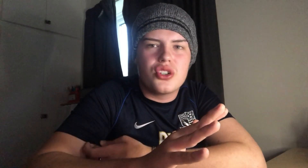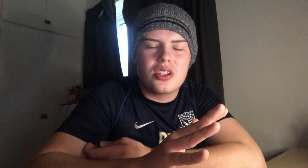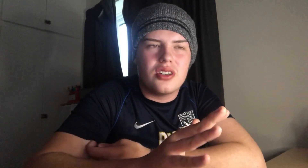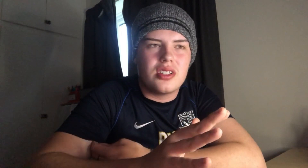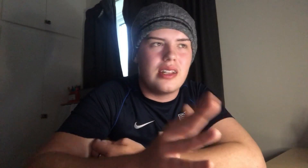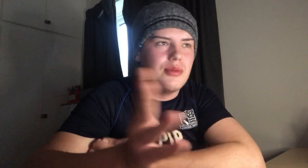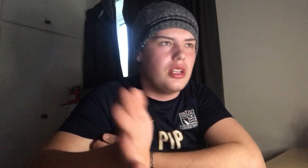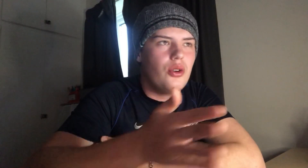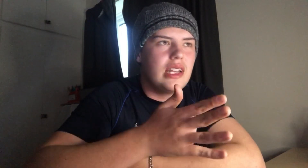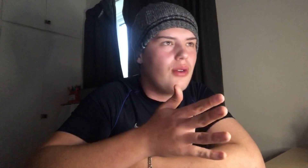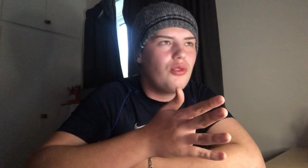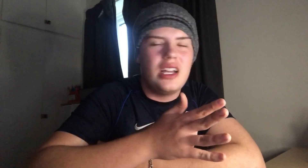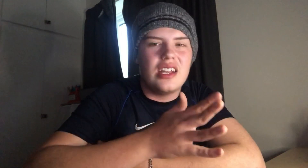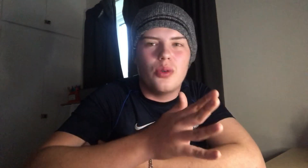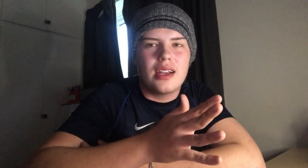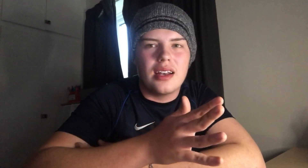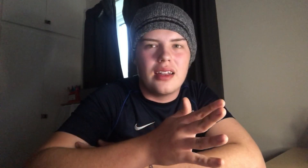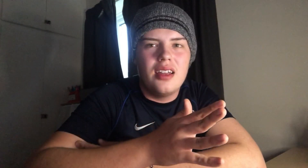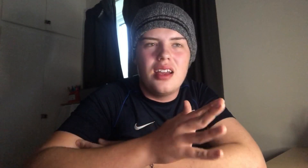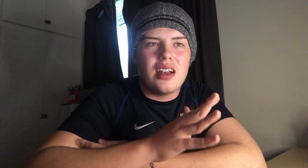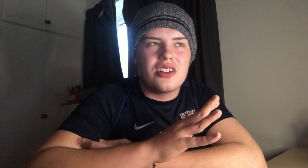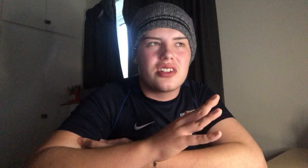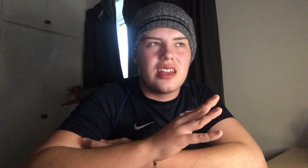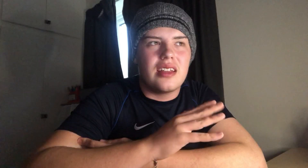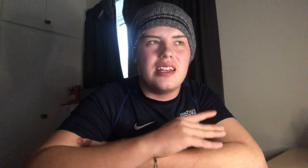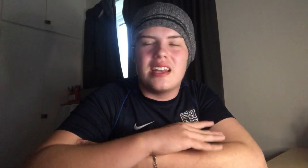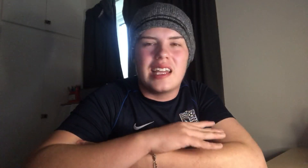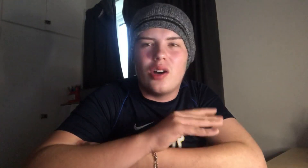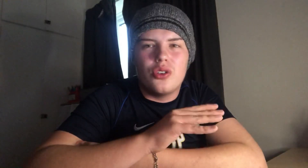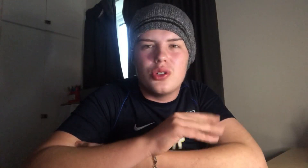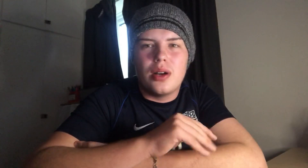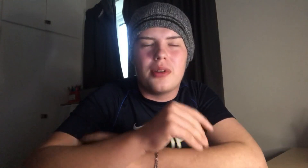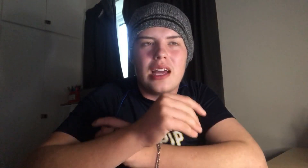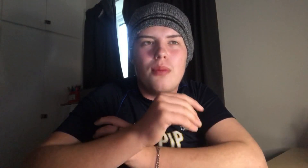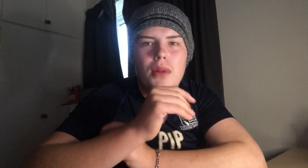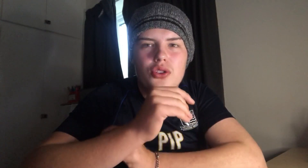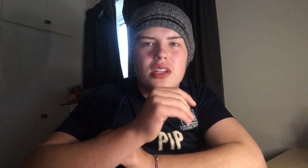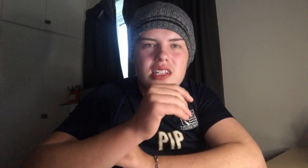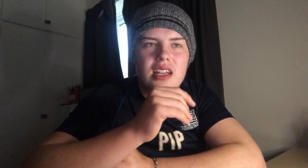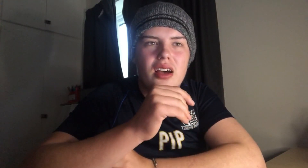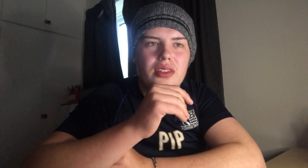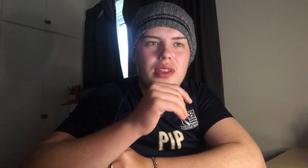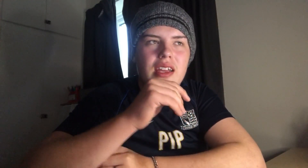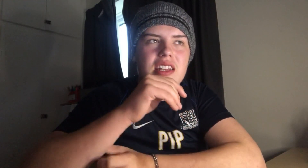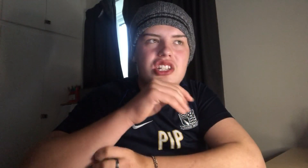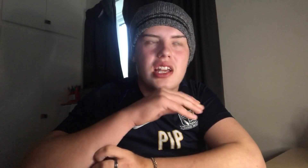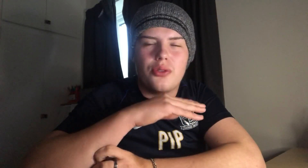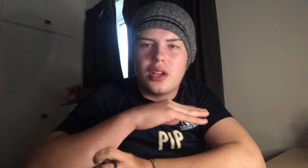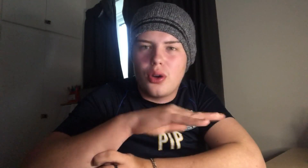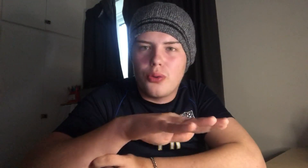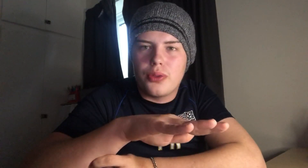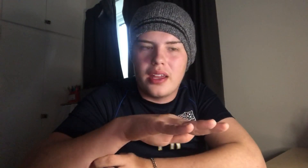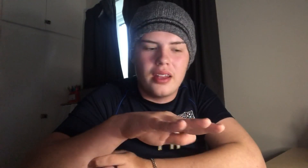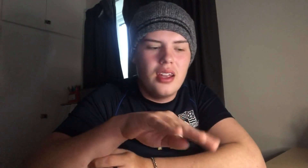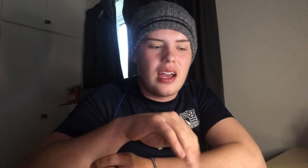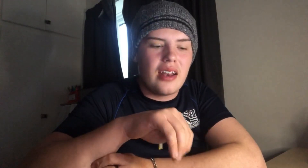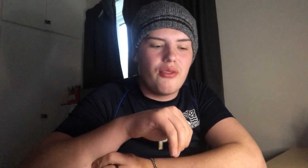just because he was loaned out really quickly. I just think he didn't get on too well. But now Mosley is here, I think it's settled the whole thing. And